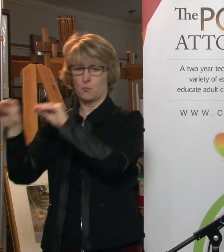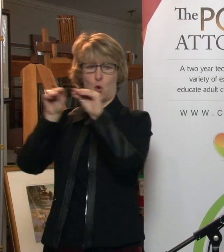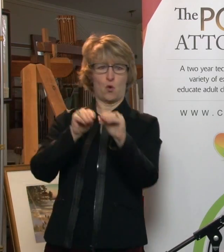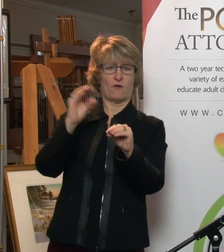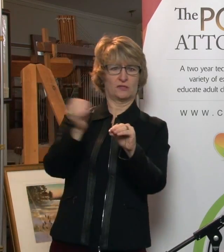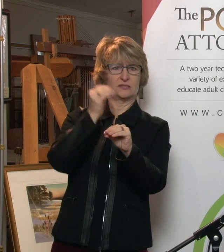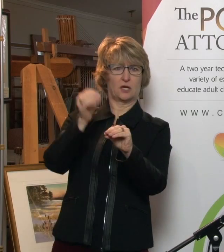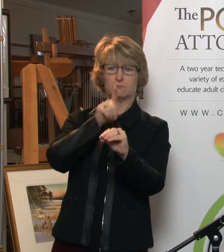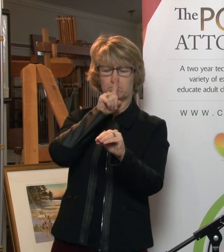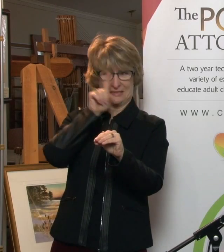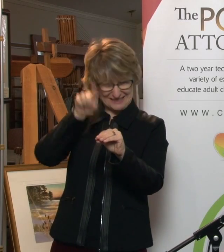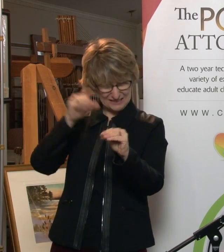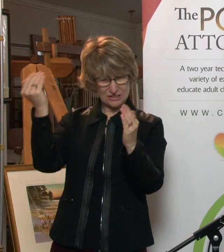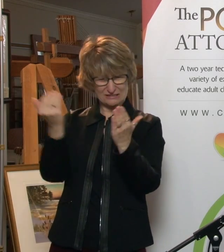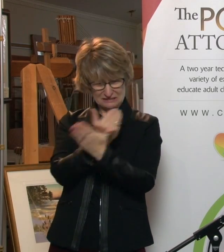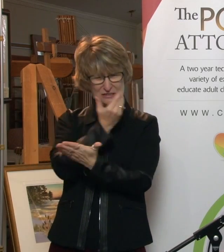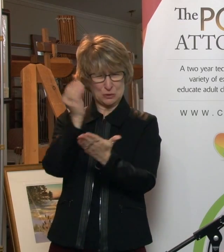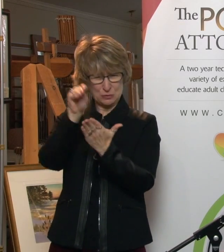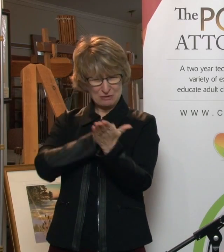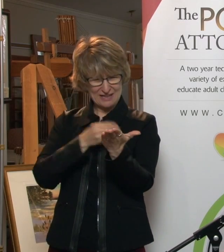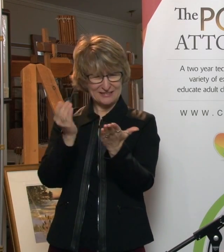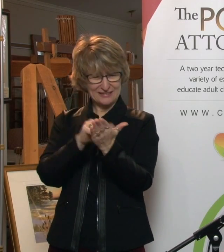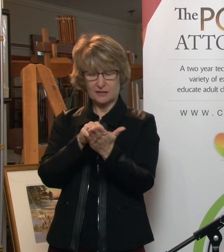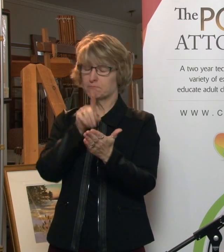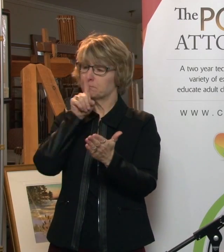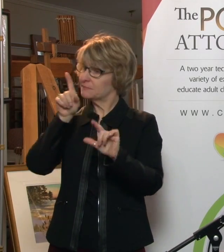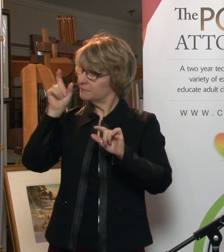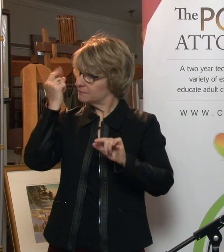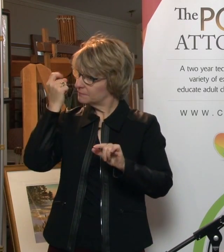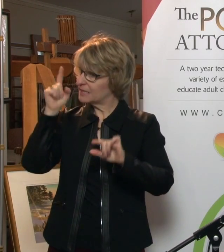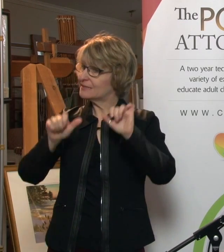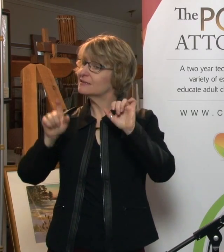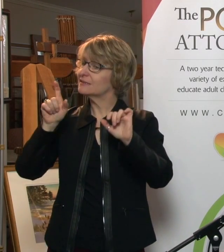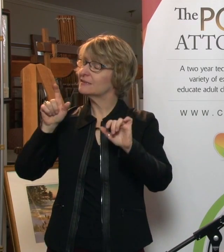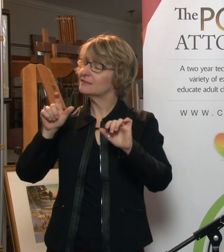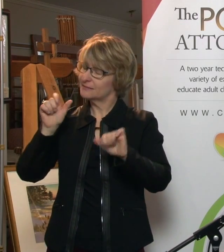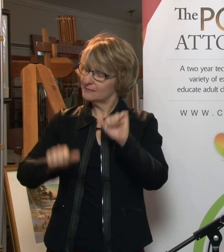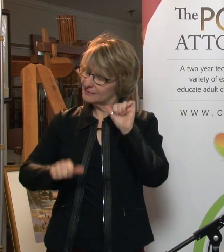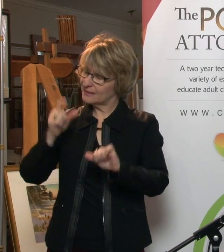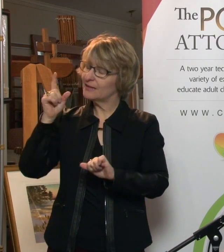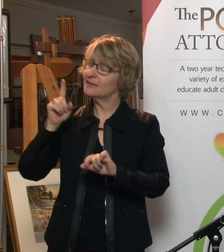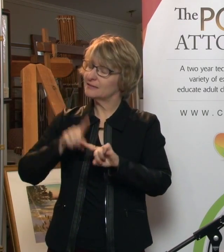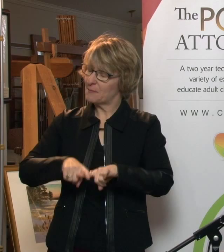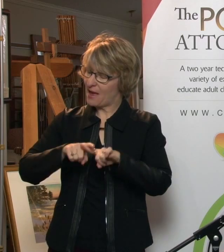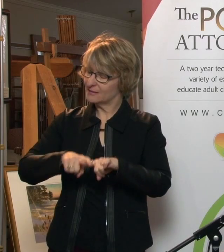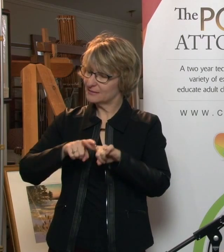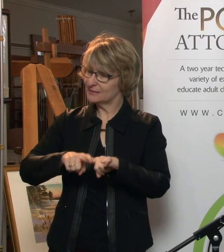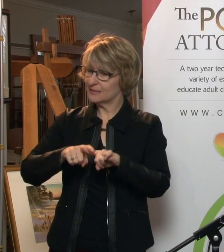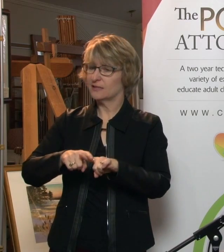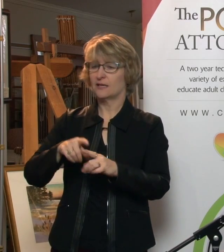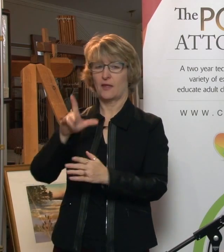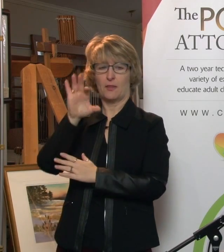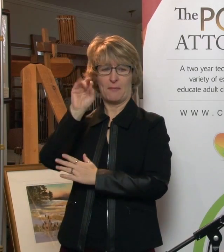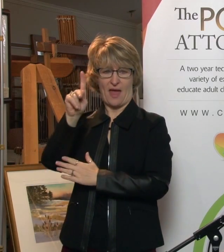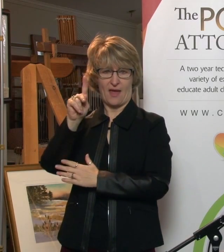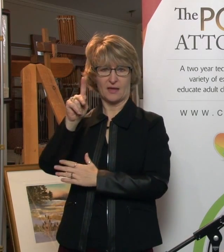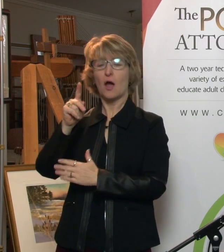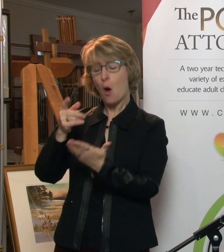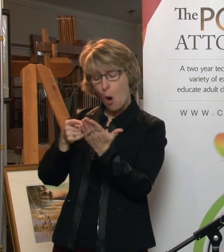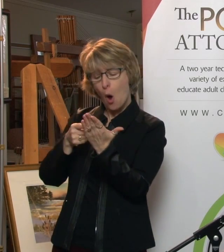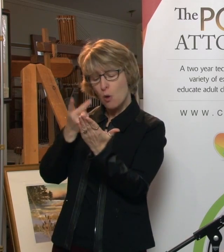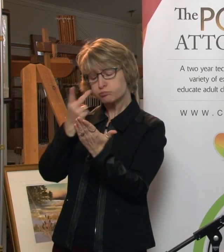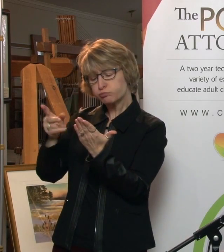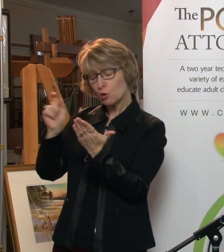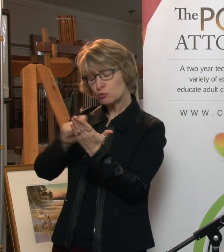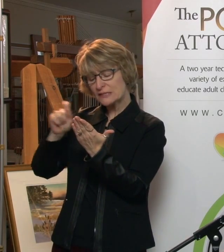answer is it depends. Quite often, the bank or whatever third party needs to rely on it will accept